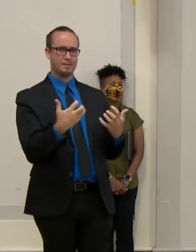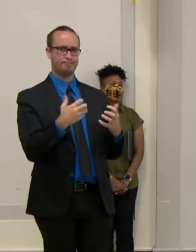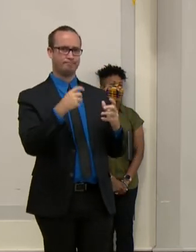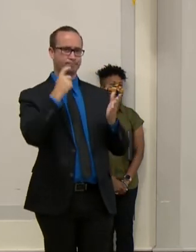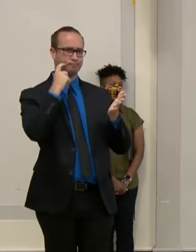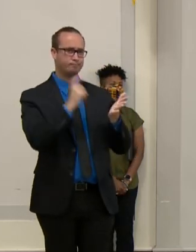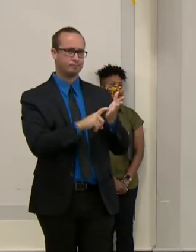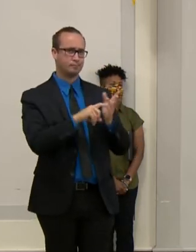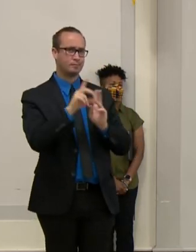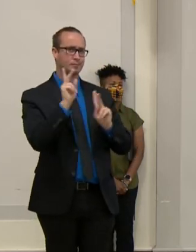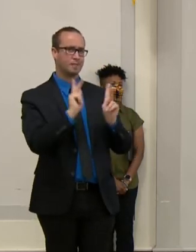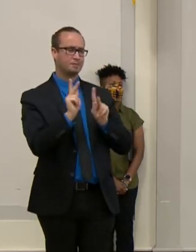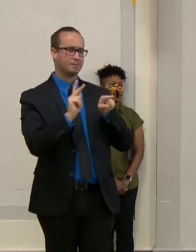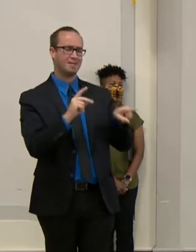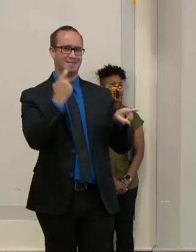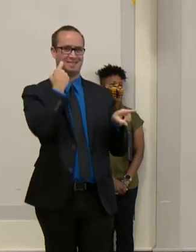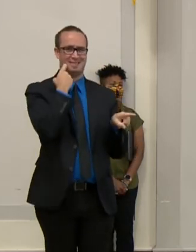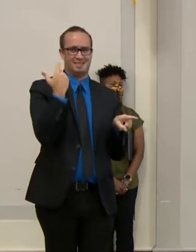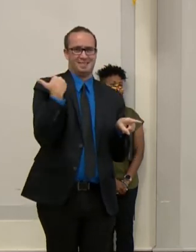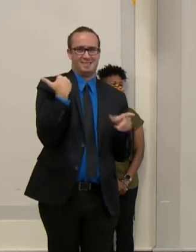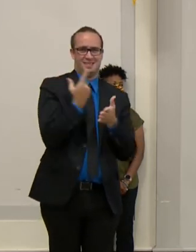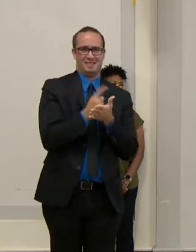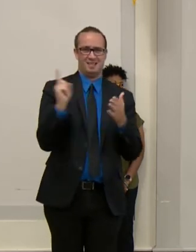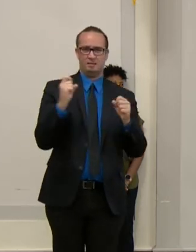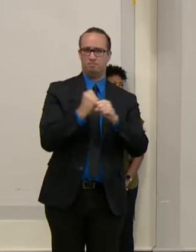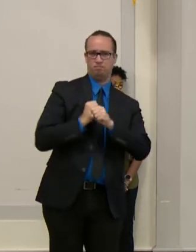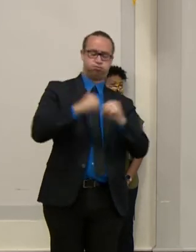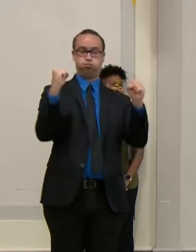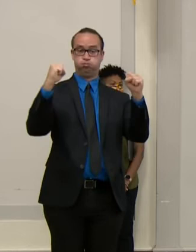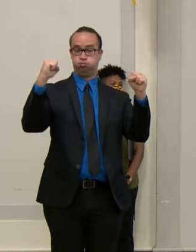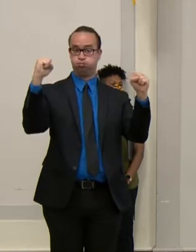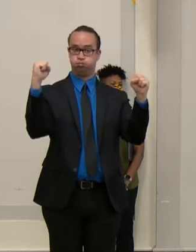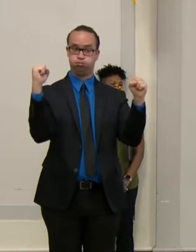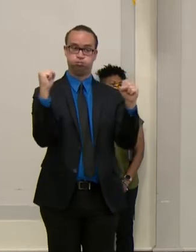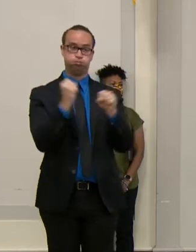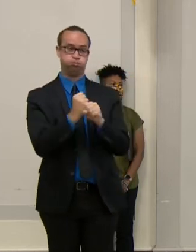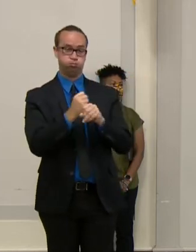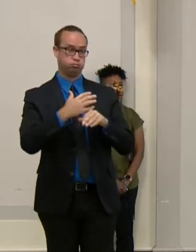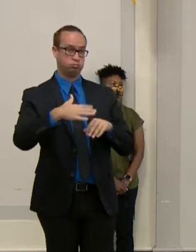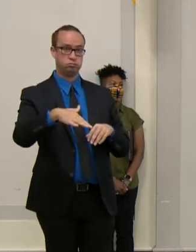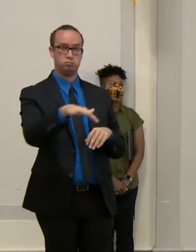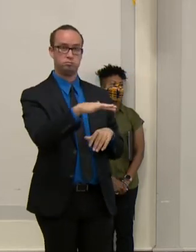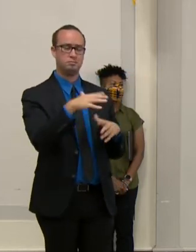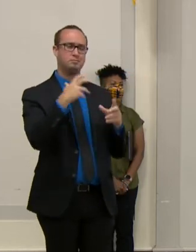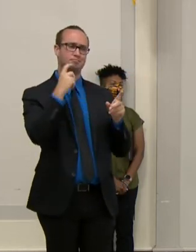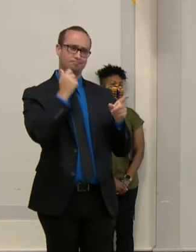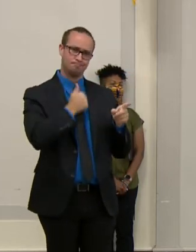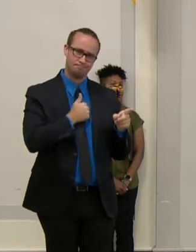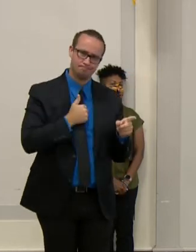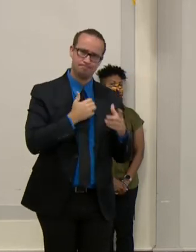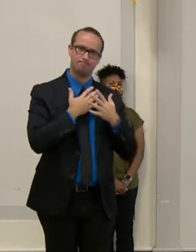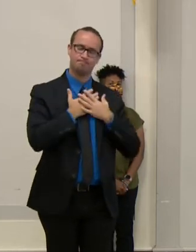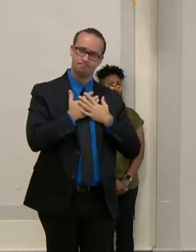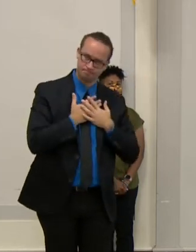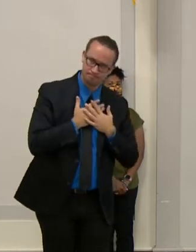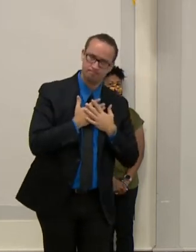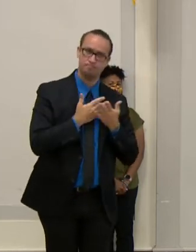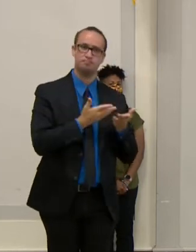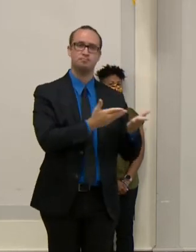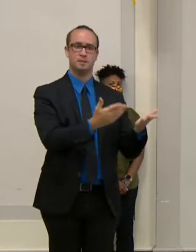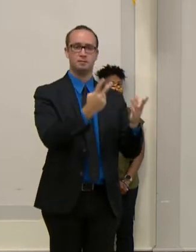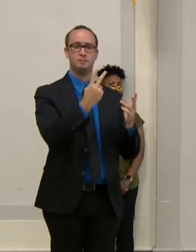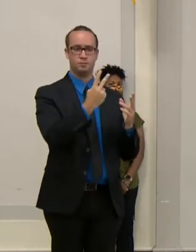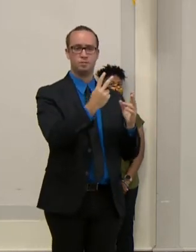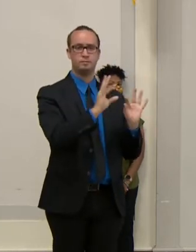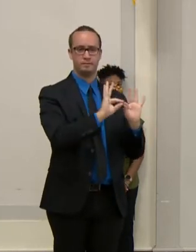families, as well as the other victims of this incident and those whose lives and homes were impacted. I want to publicly salute